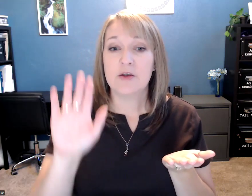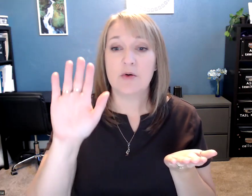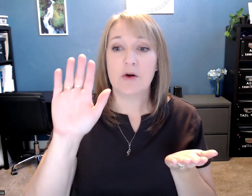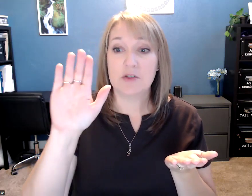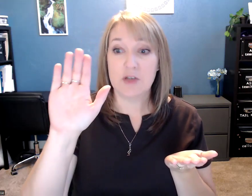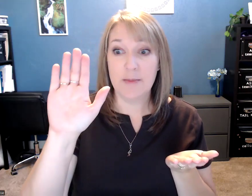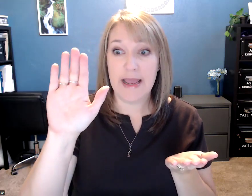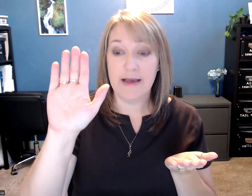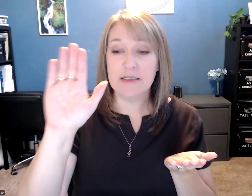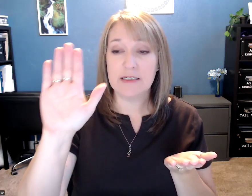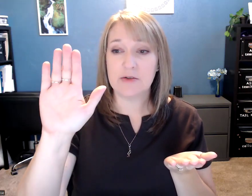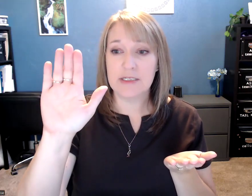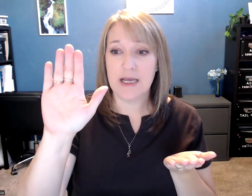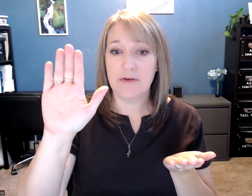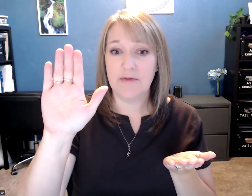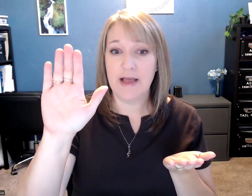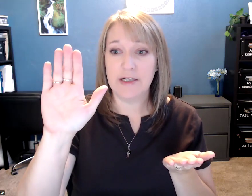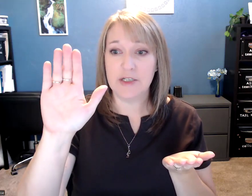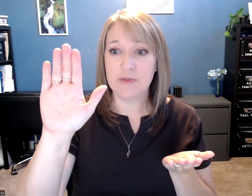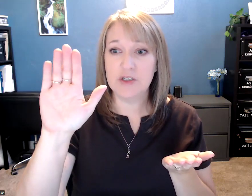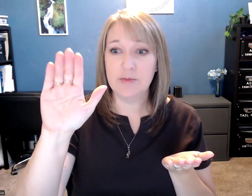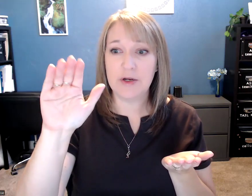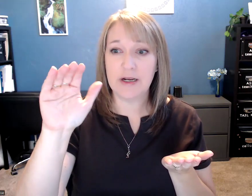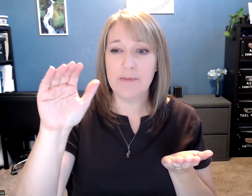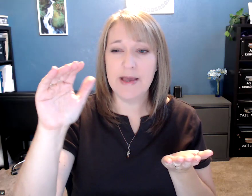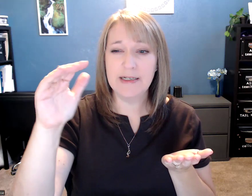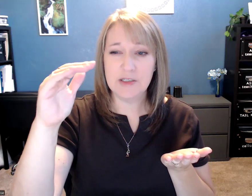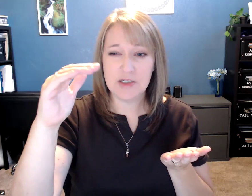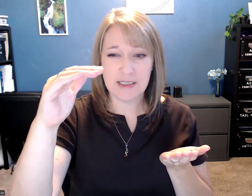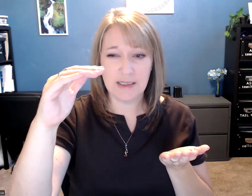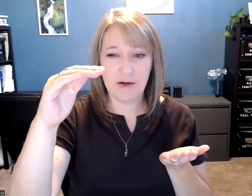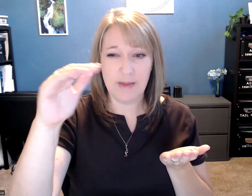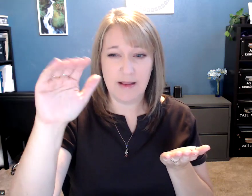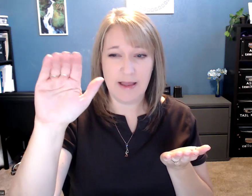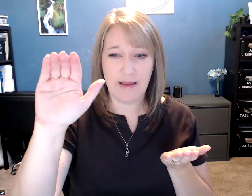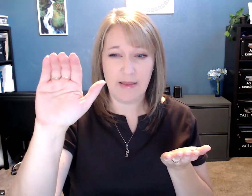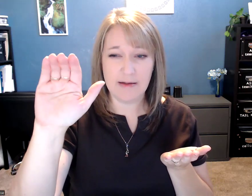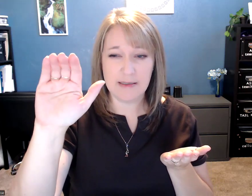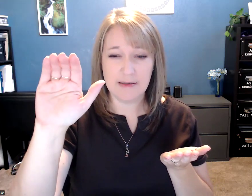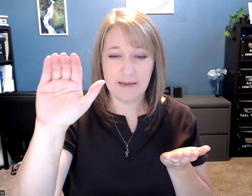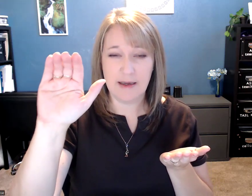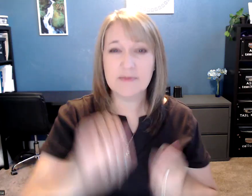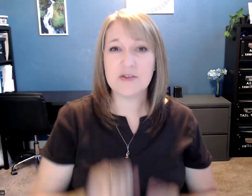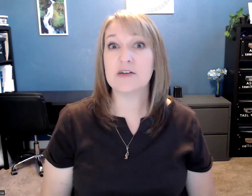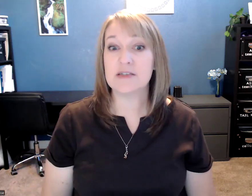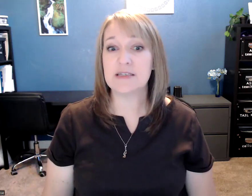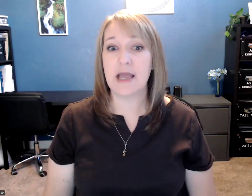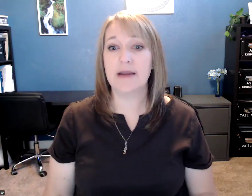Your dominant hand is going to have a flat hand shape too, but you're going to bend it just a little bit like that. Okay, so here's the sign.